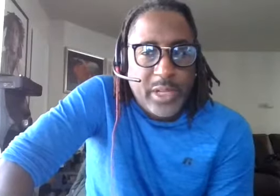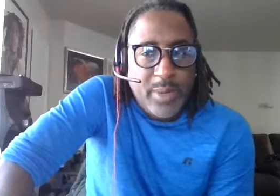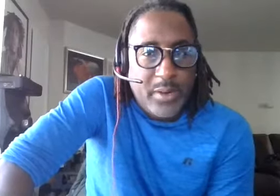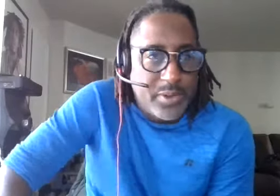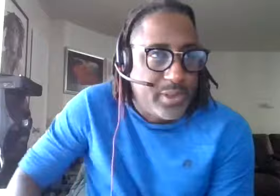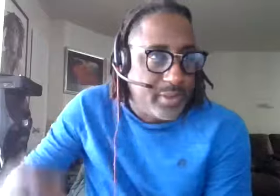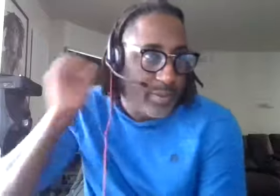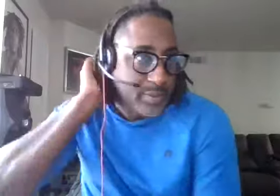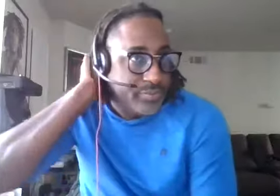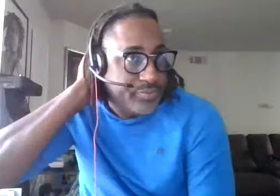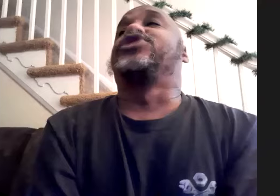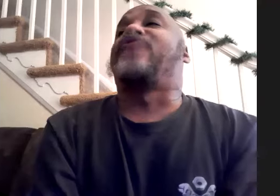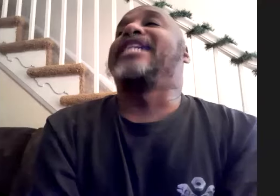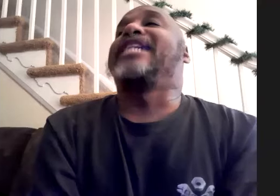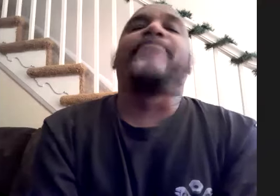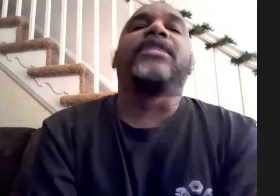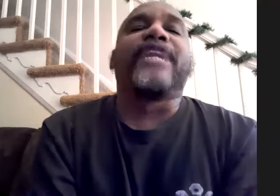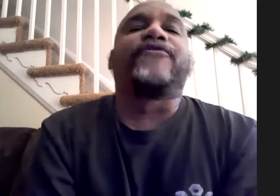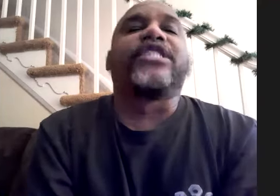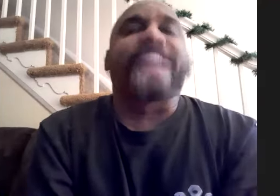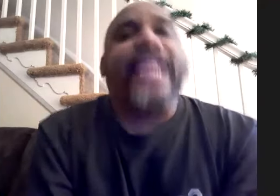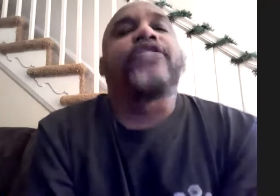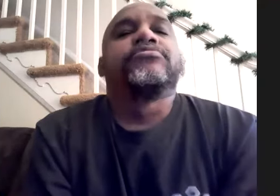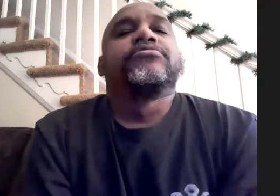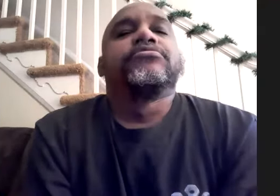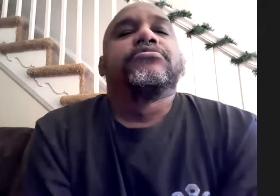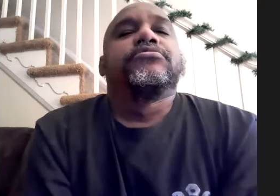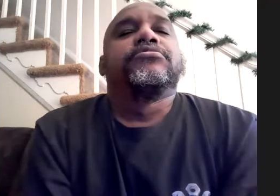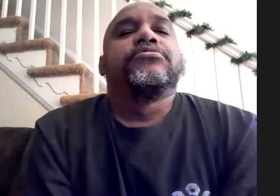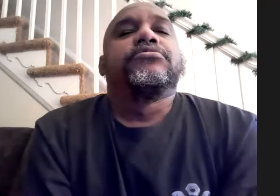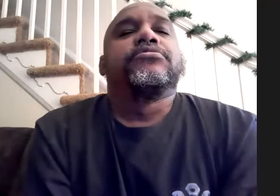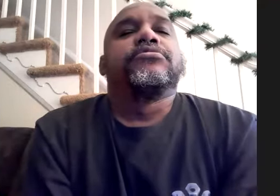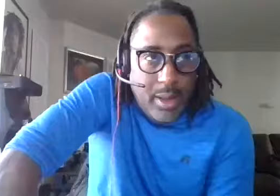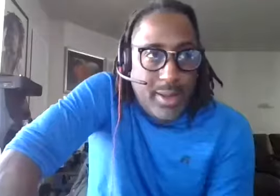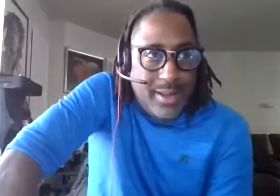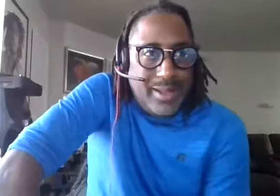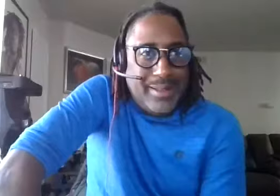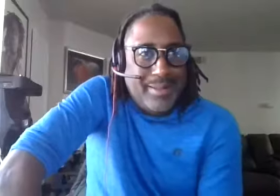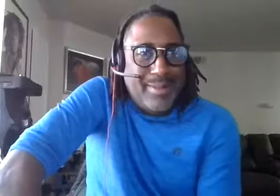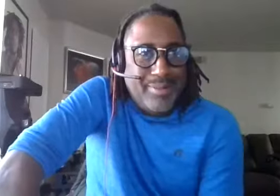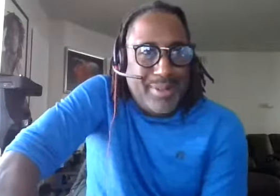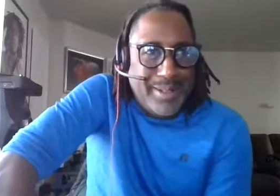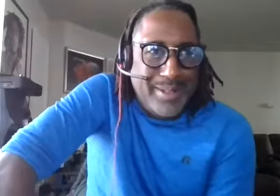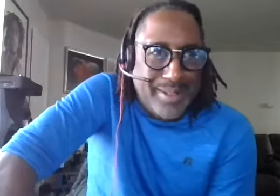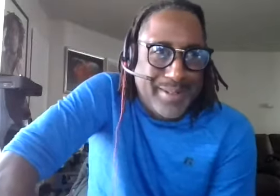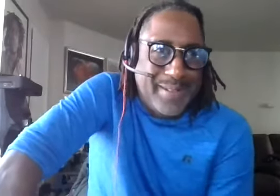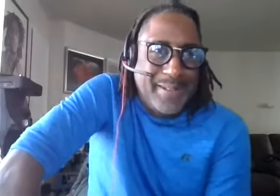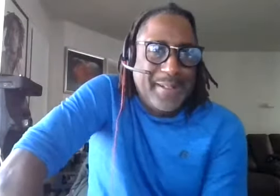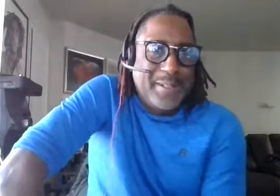funky dude that guy's was so fat he made me late for a date i put on they